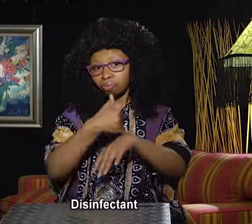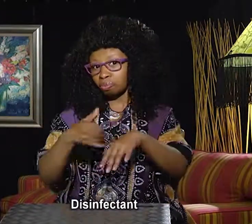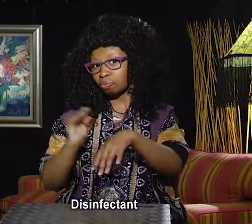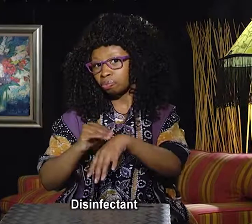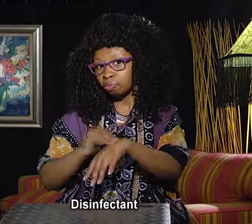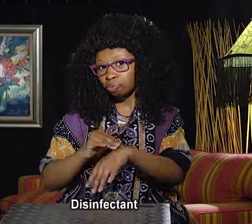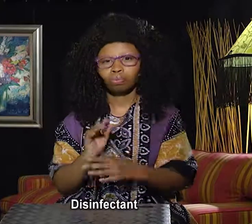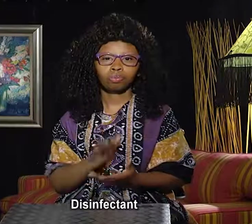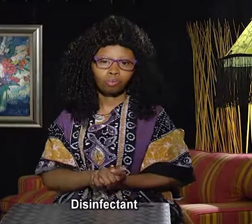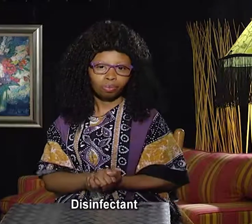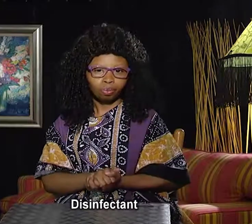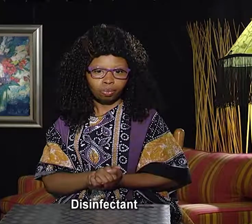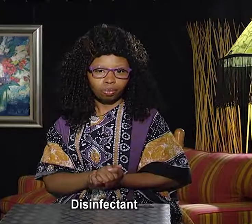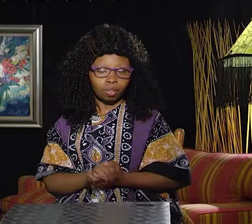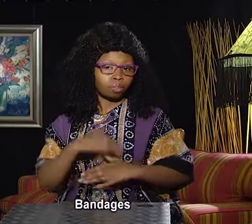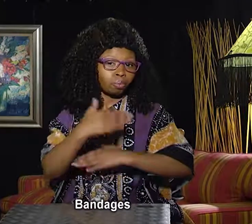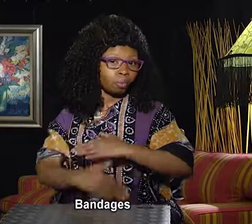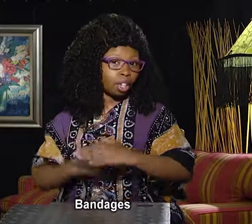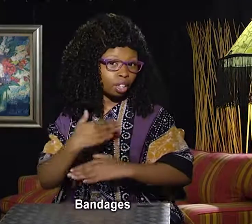Disinfectant. Bandages.